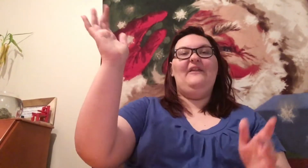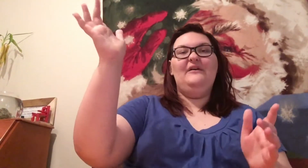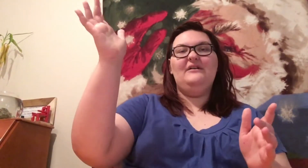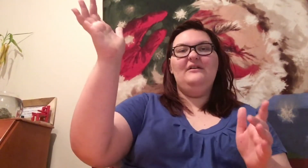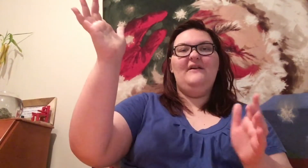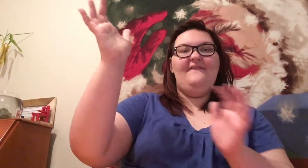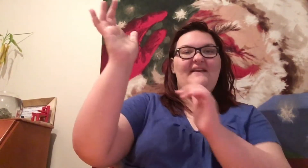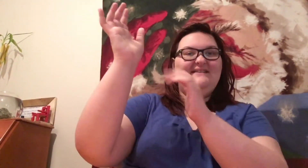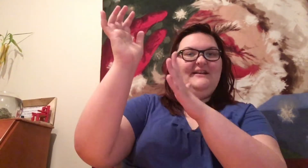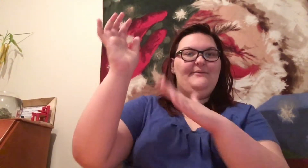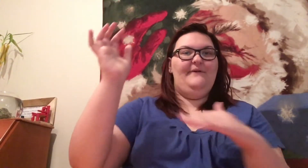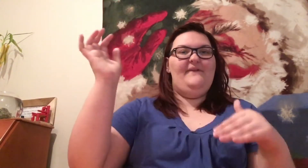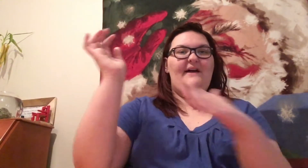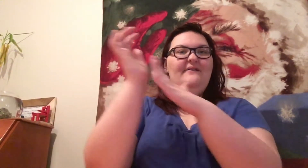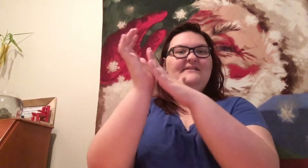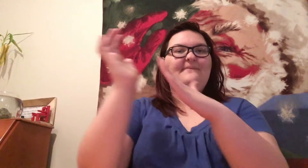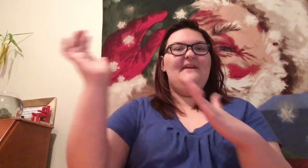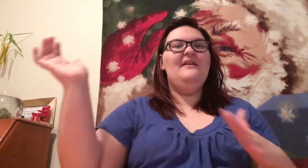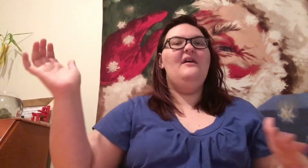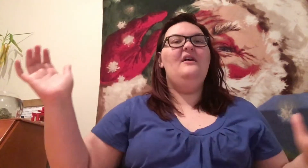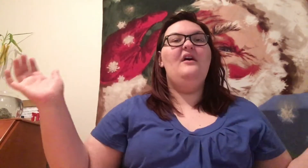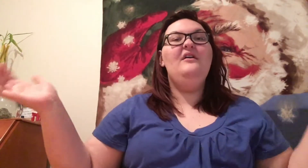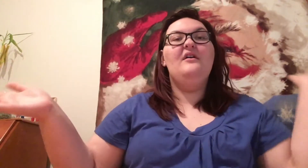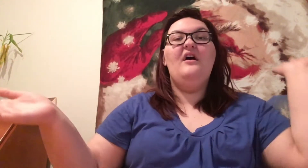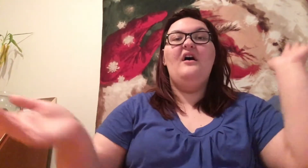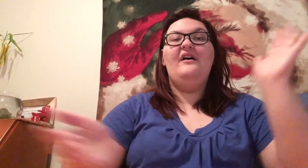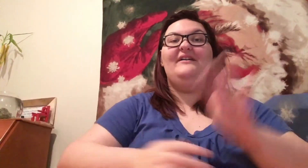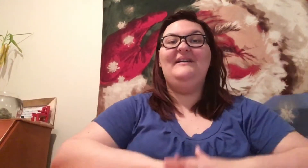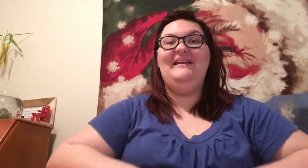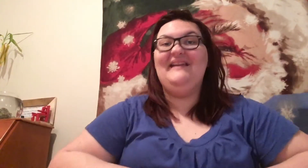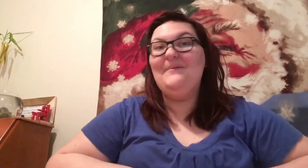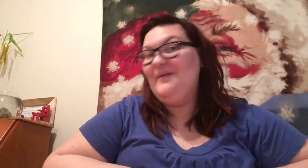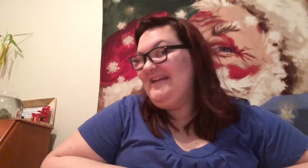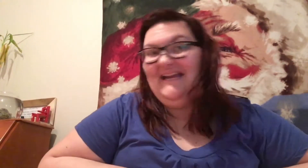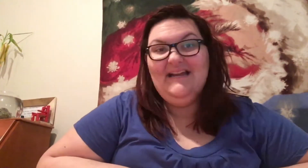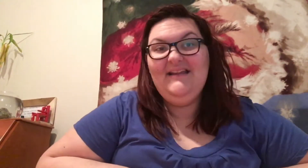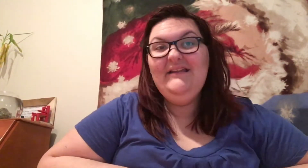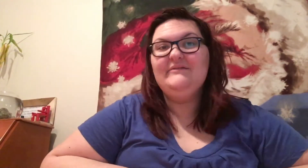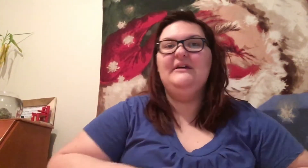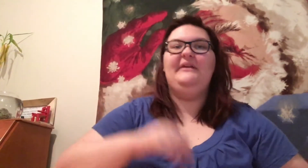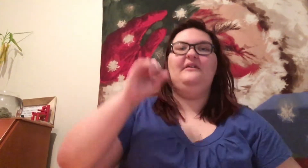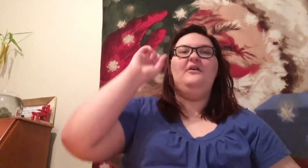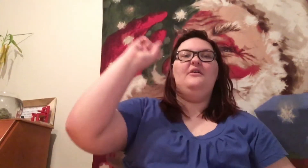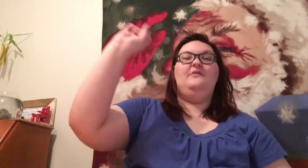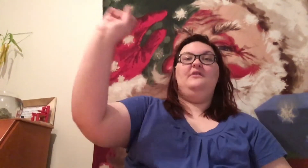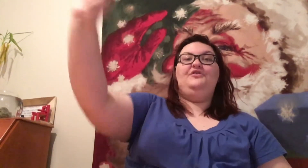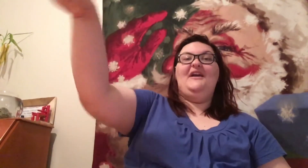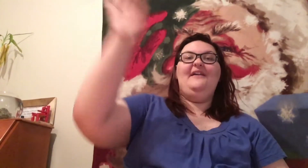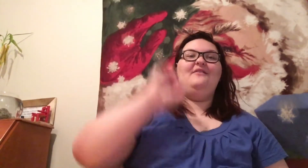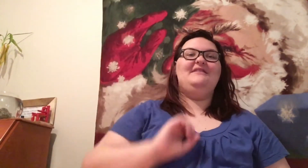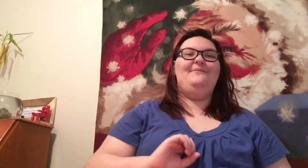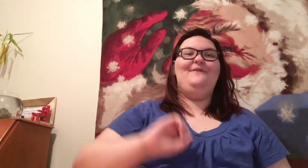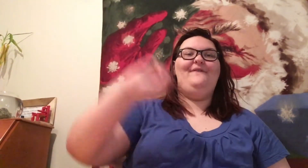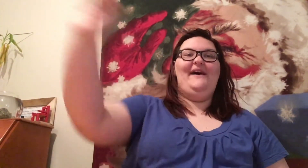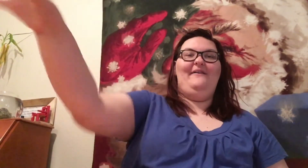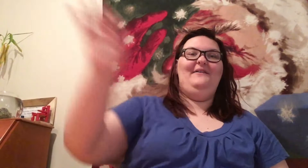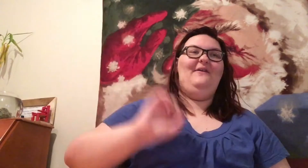look, if they see your profile or something. He kept looking at it. It would tell me, oh, Greg looked at your profile and all